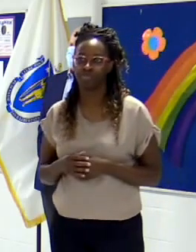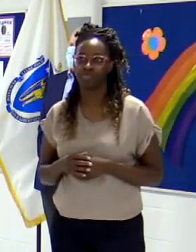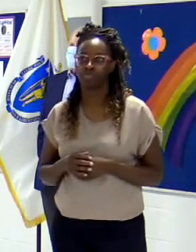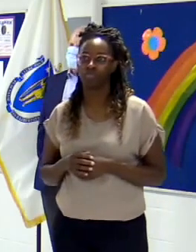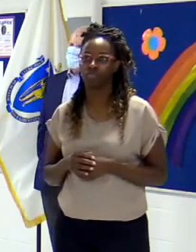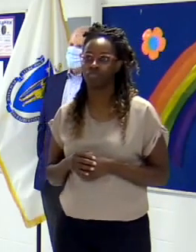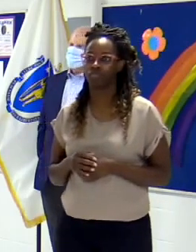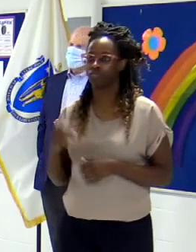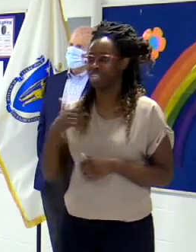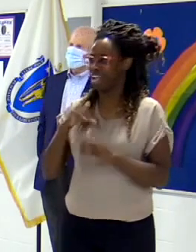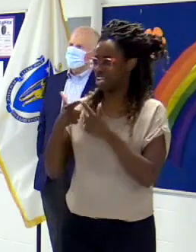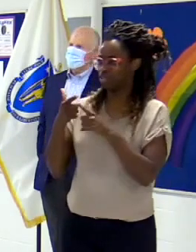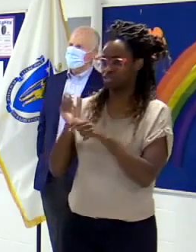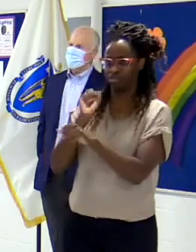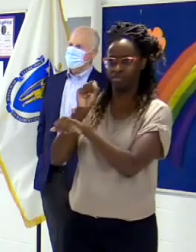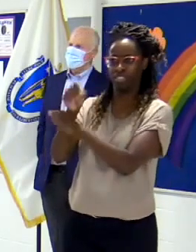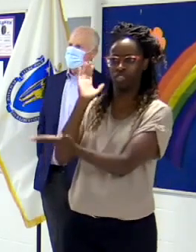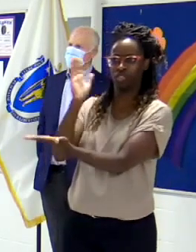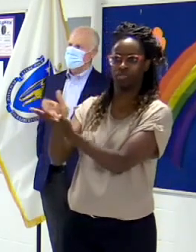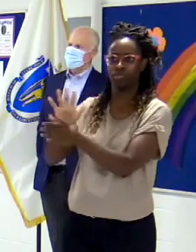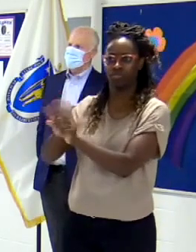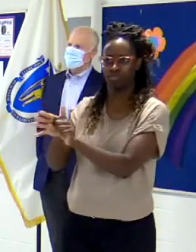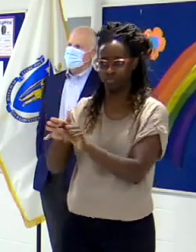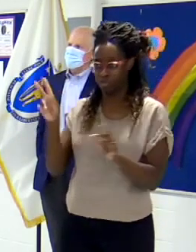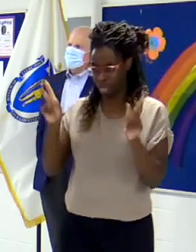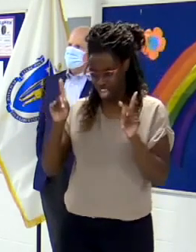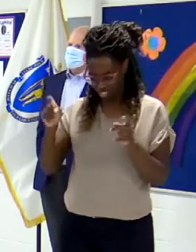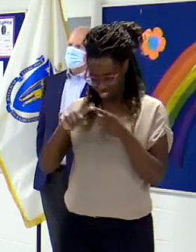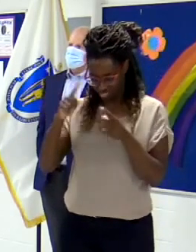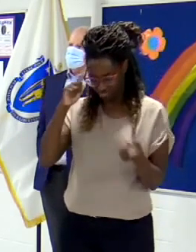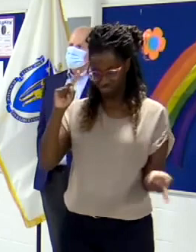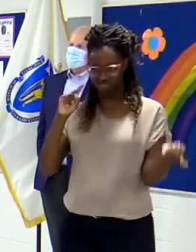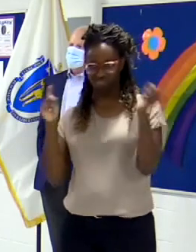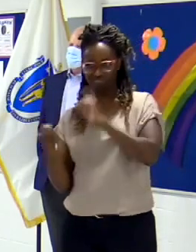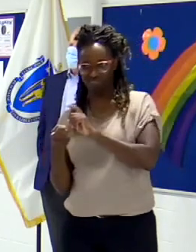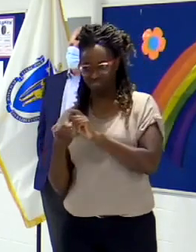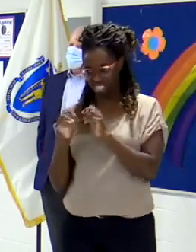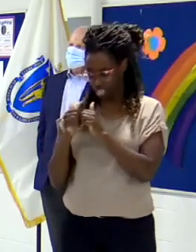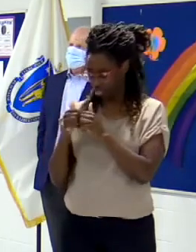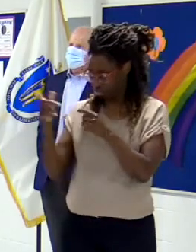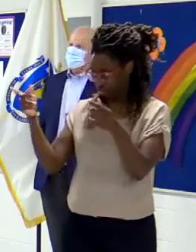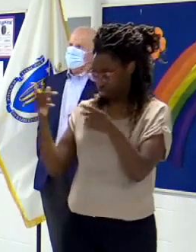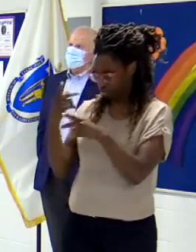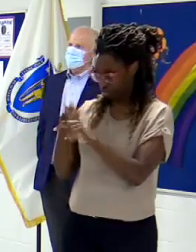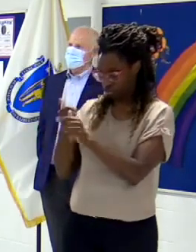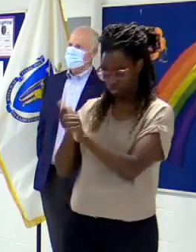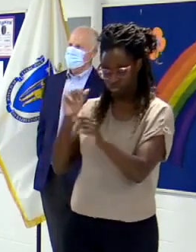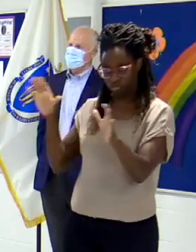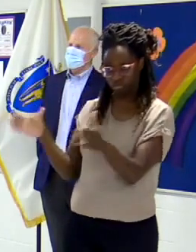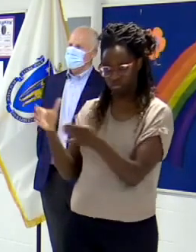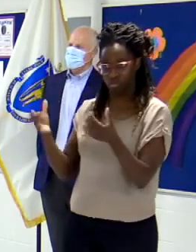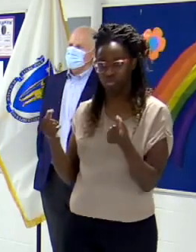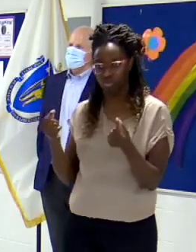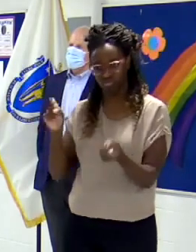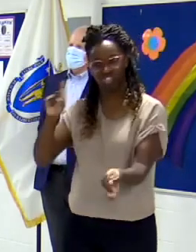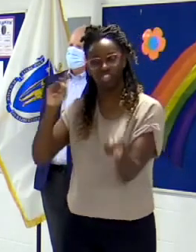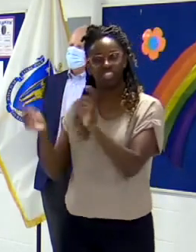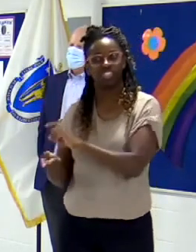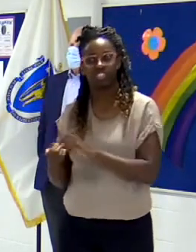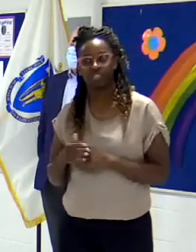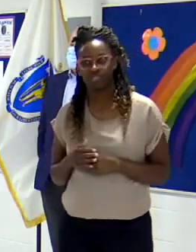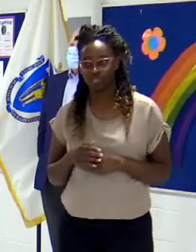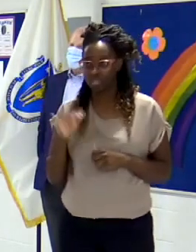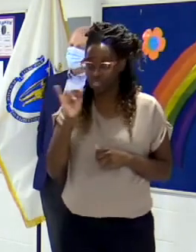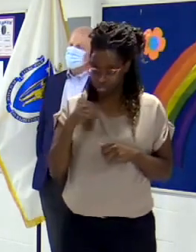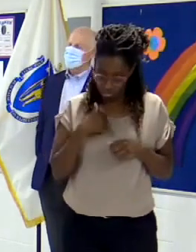fight. People have got to recognize and understand that spending a lot of time outside their core circle, their core social circle, their